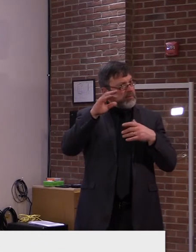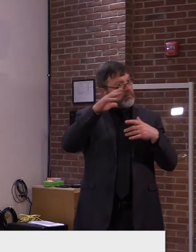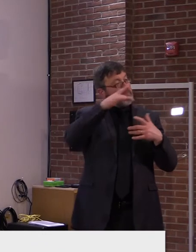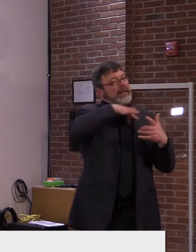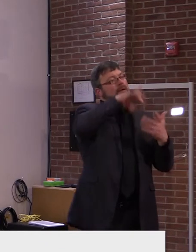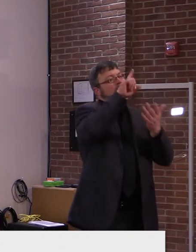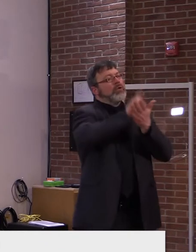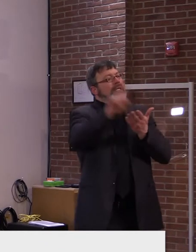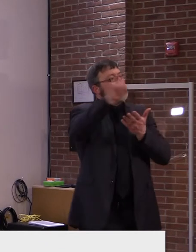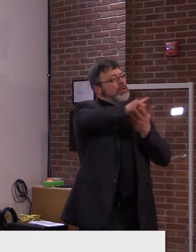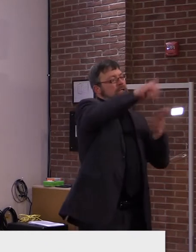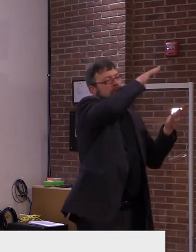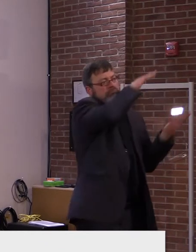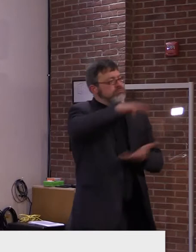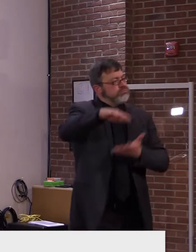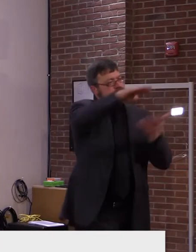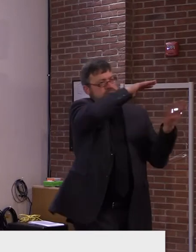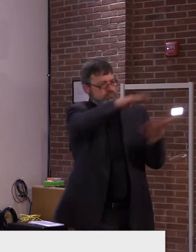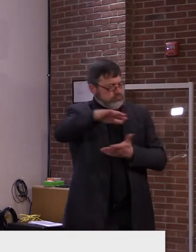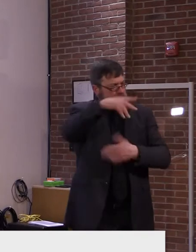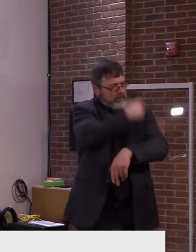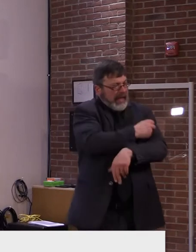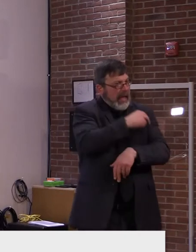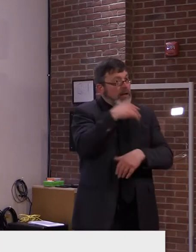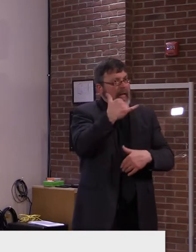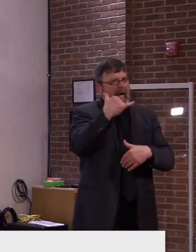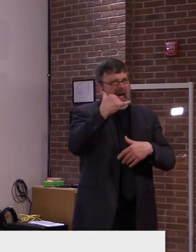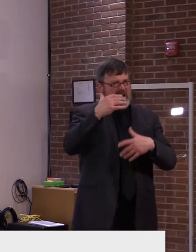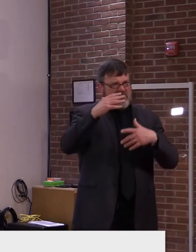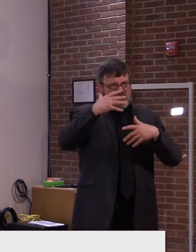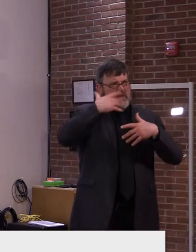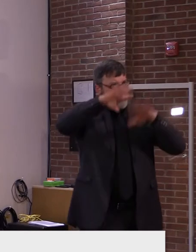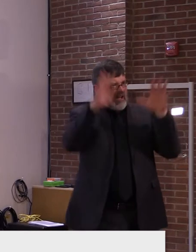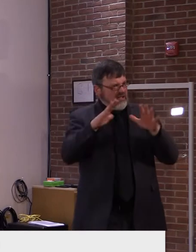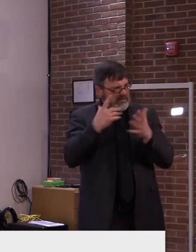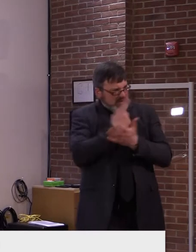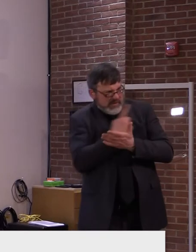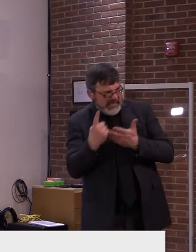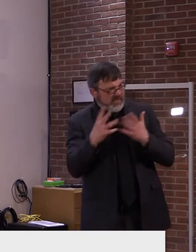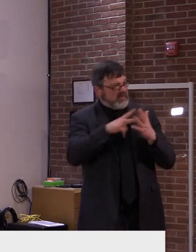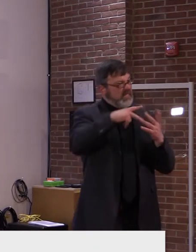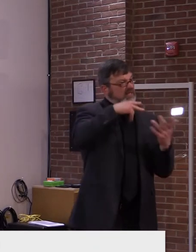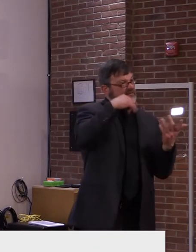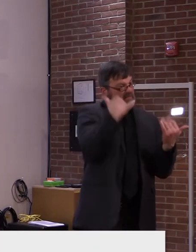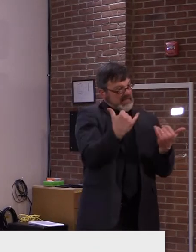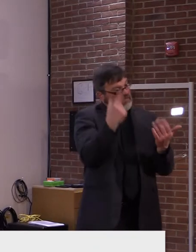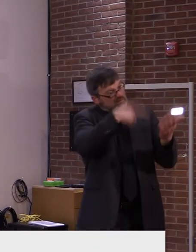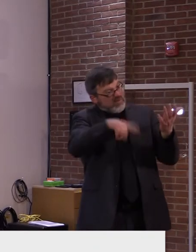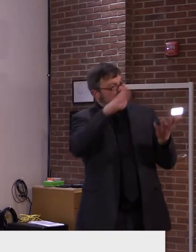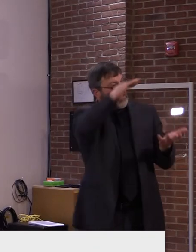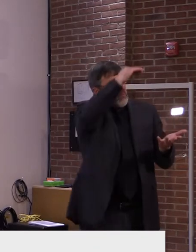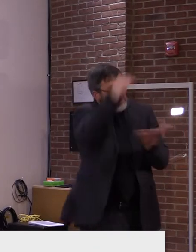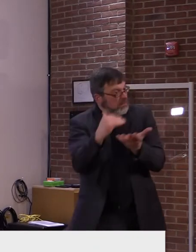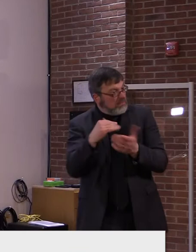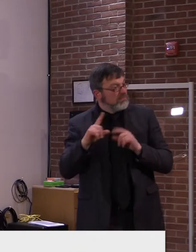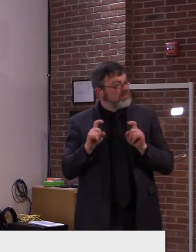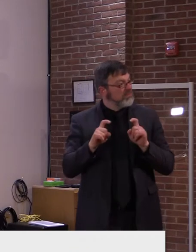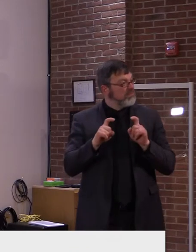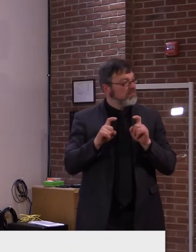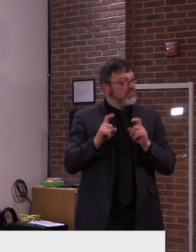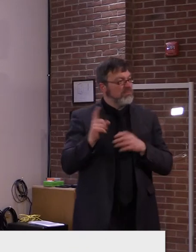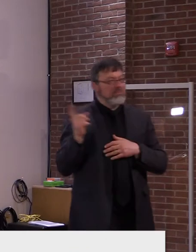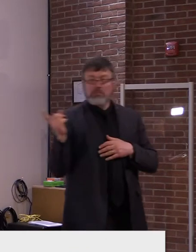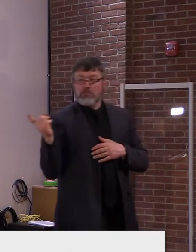airports and whatnot. We, we have not seen our vaccine, vaccine delayed where it has impacted us. As